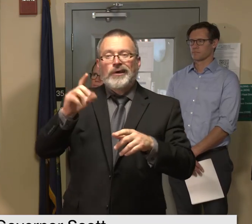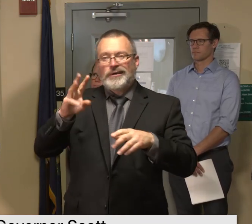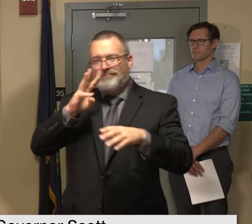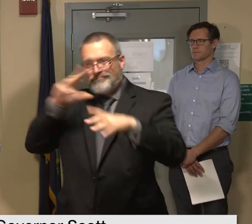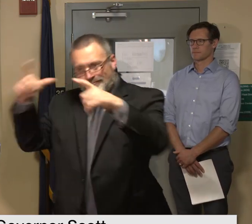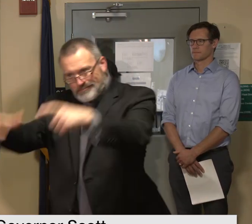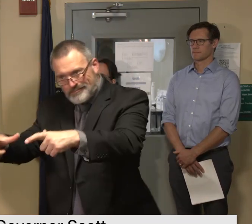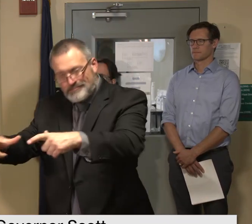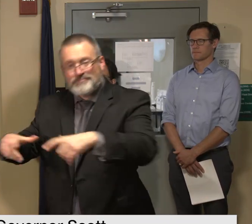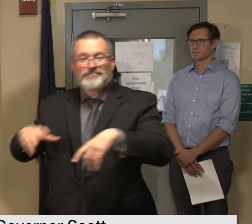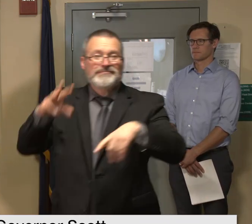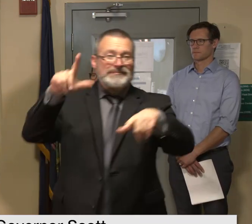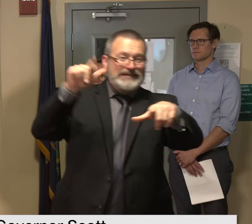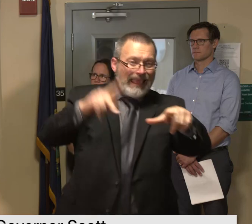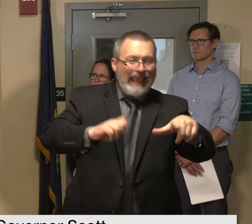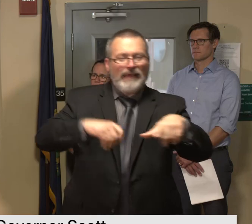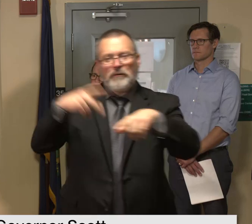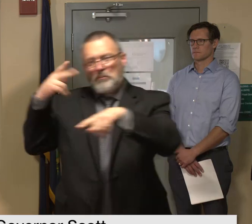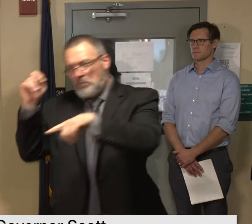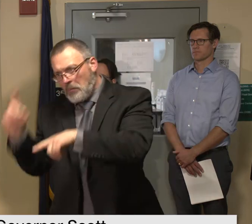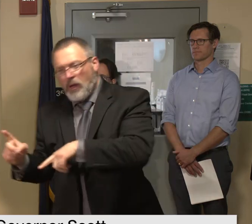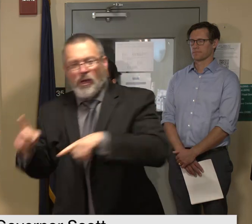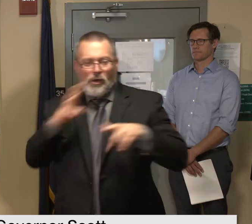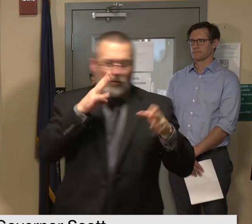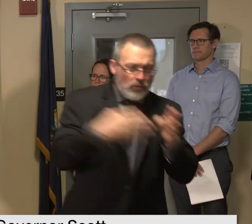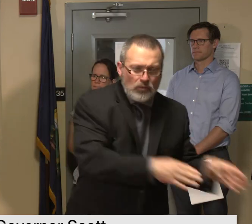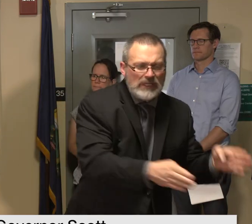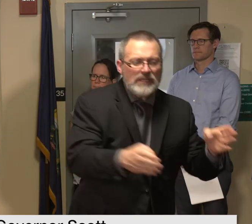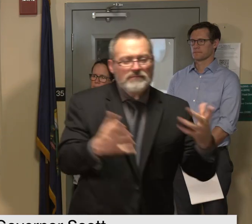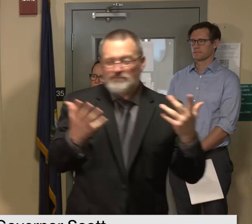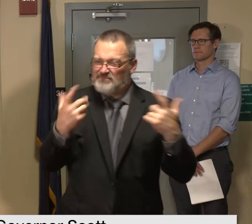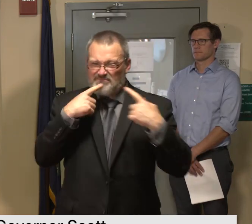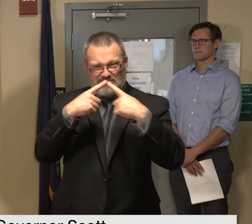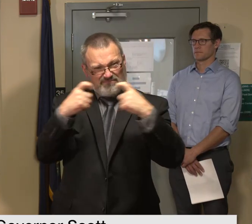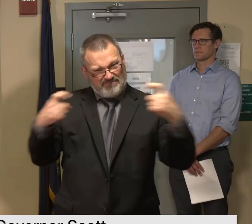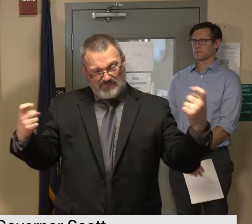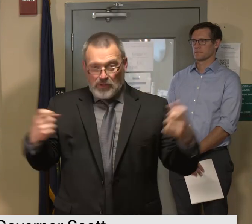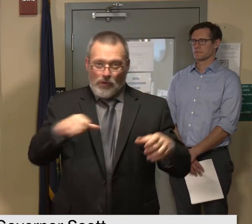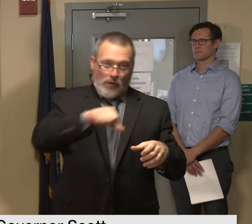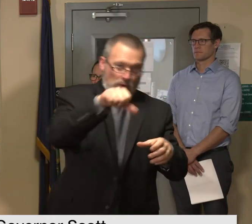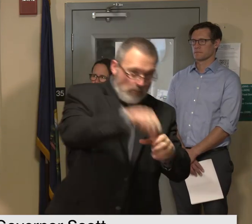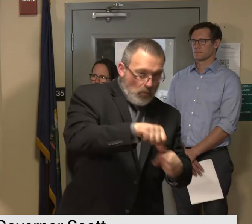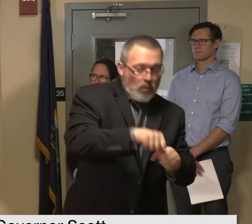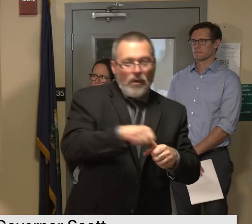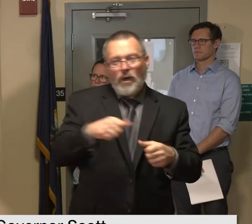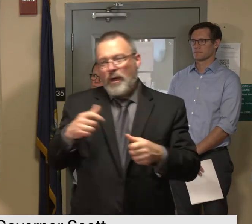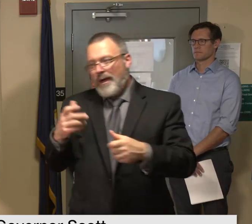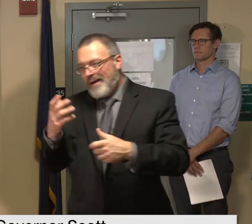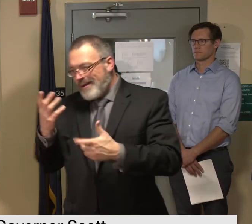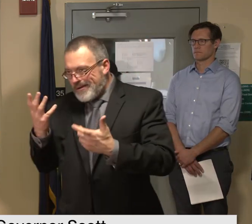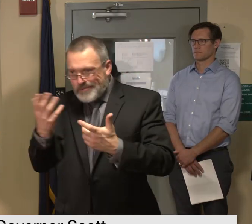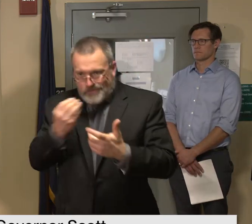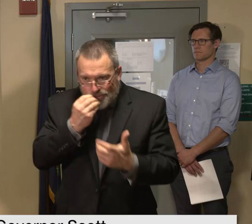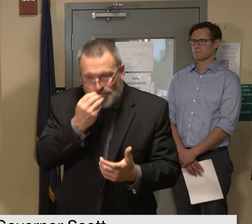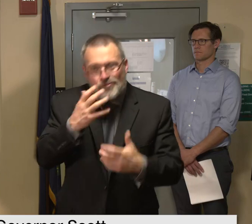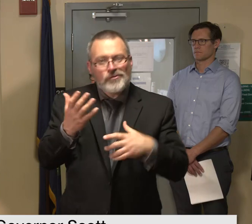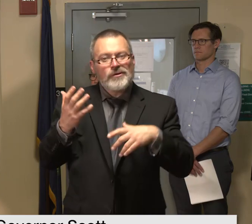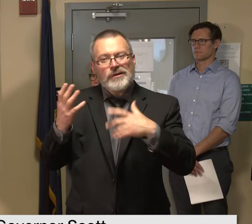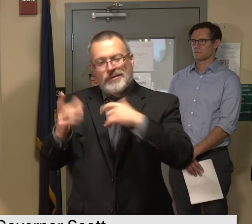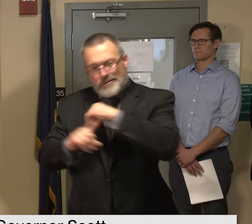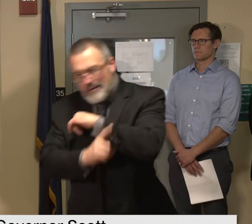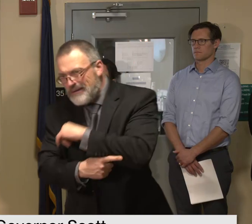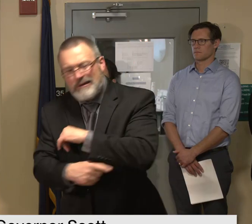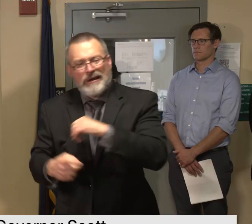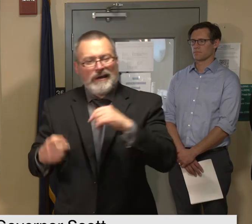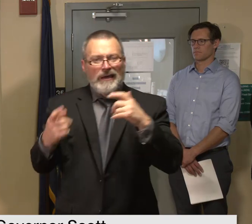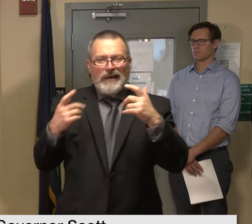microorganisms fuel and wastewater runoff not the news you want to hear prior to